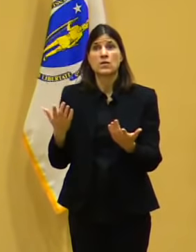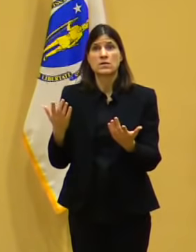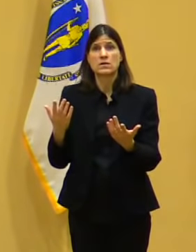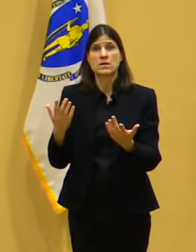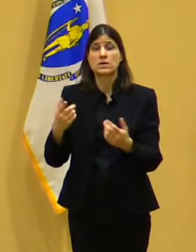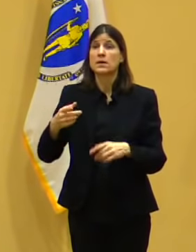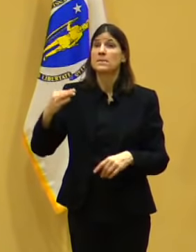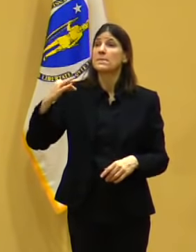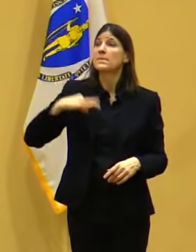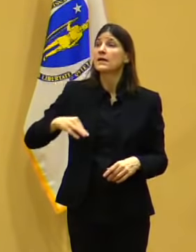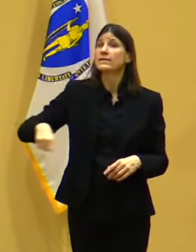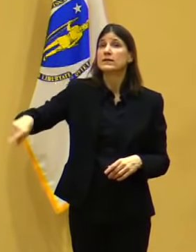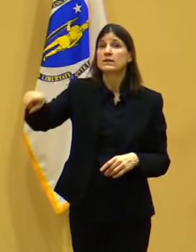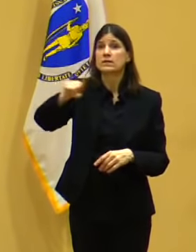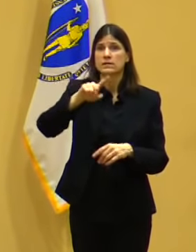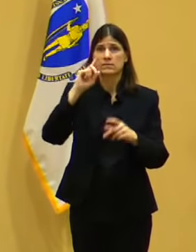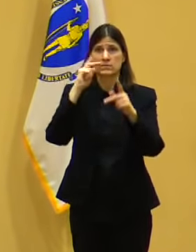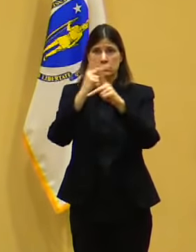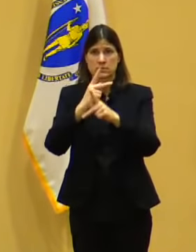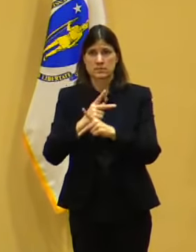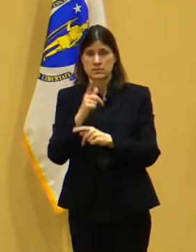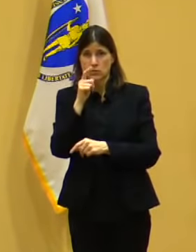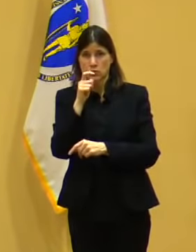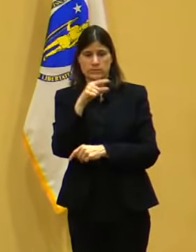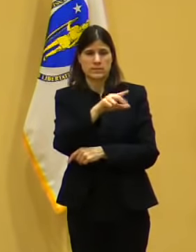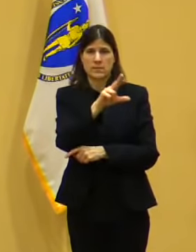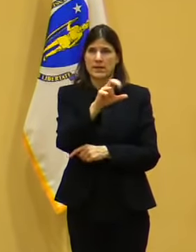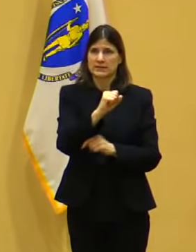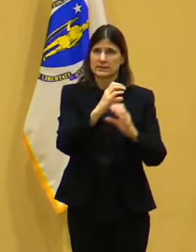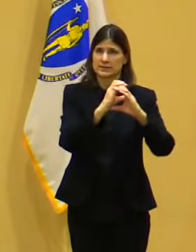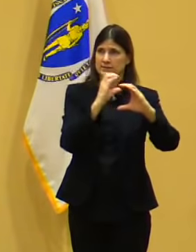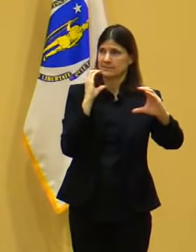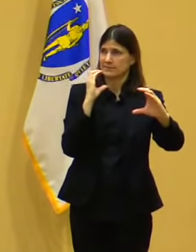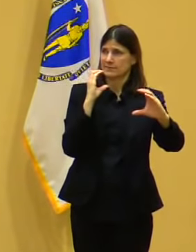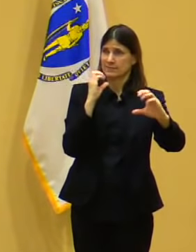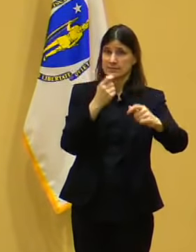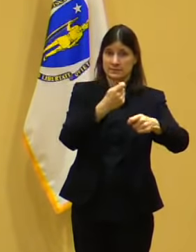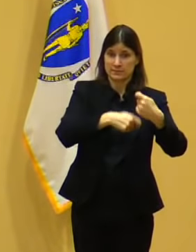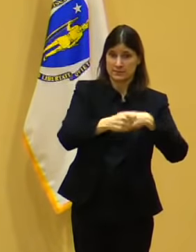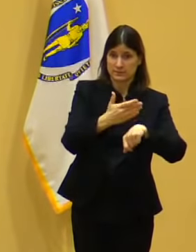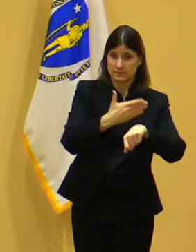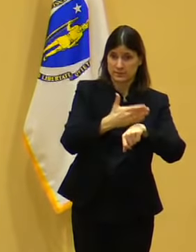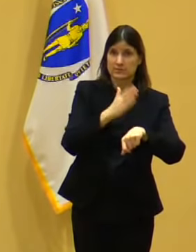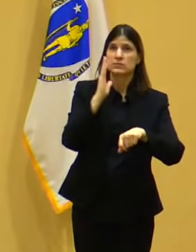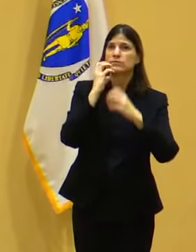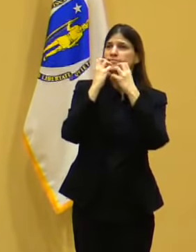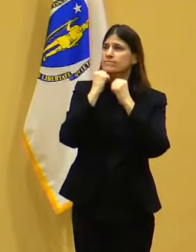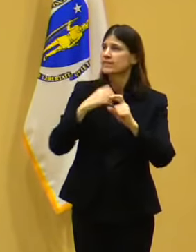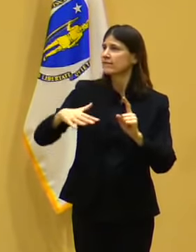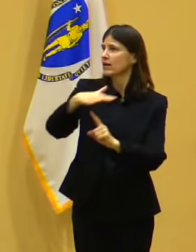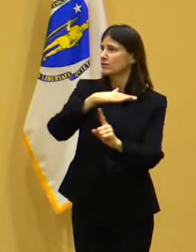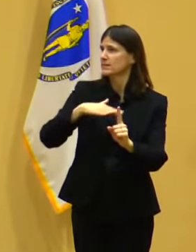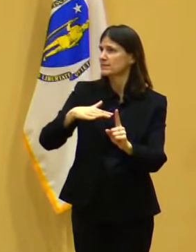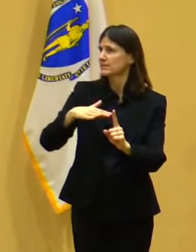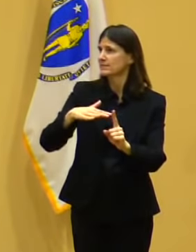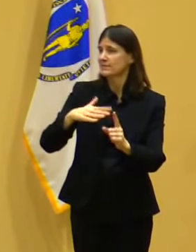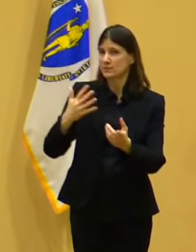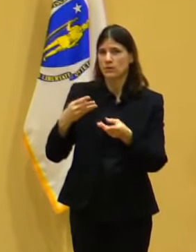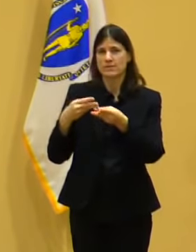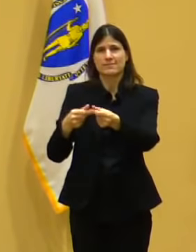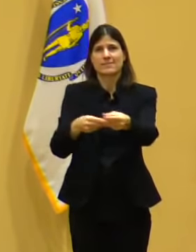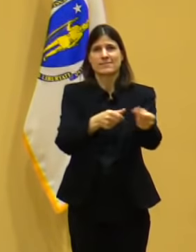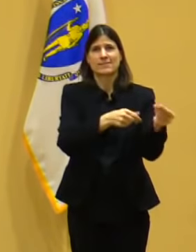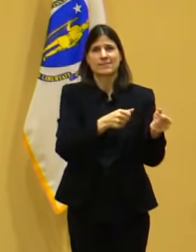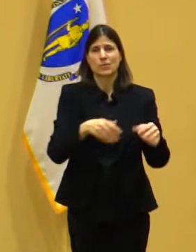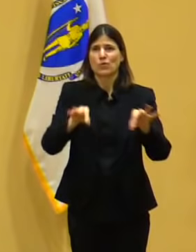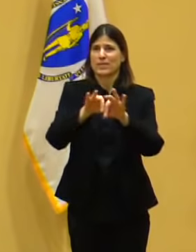cost. And I don't think you can go through these conversations. There is no such thing